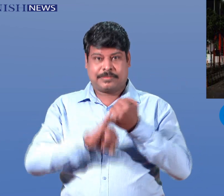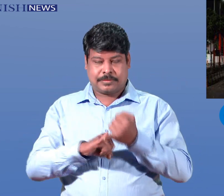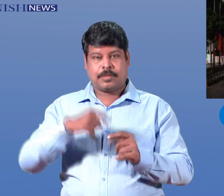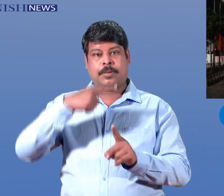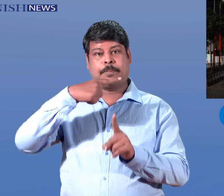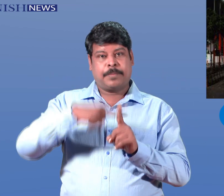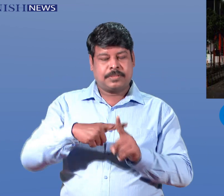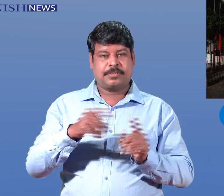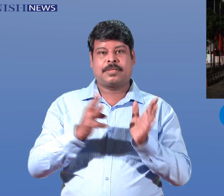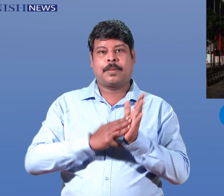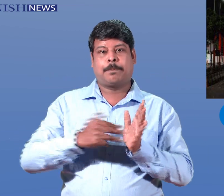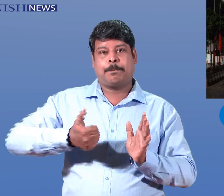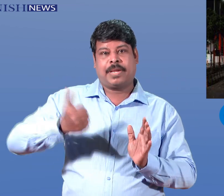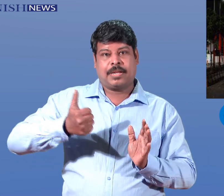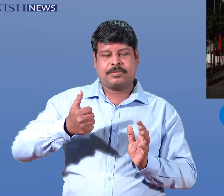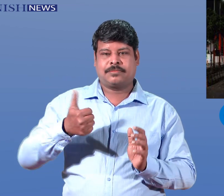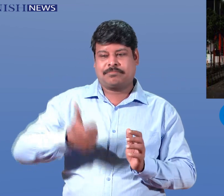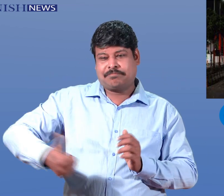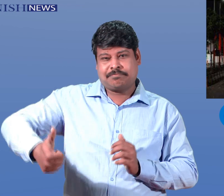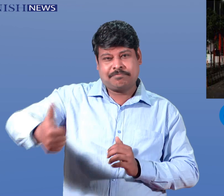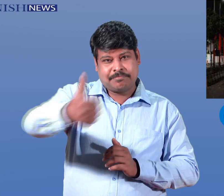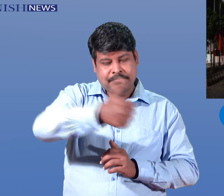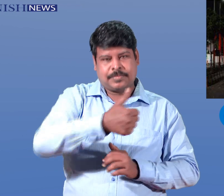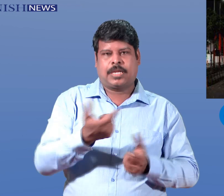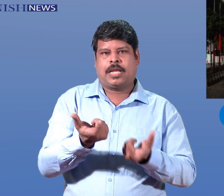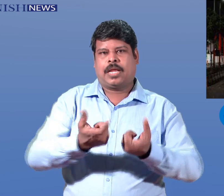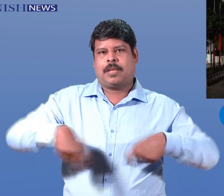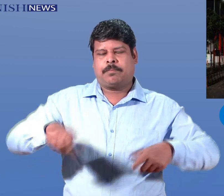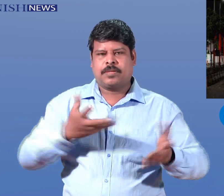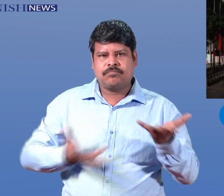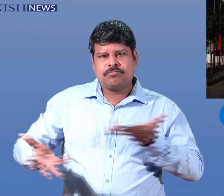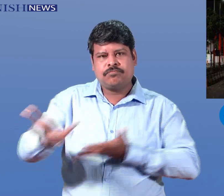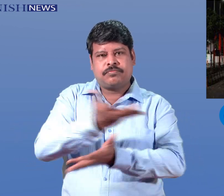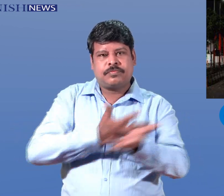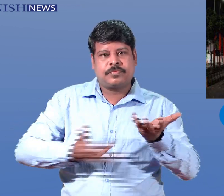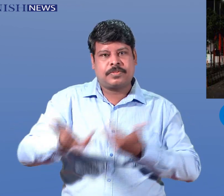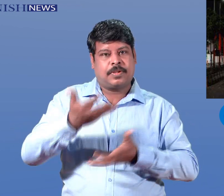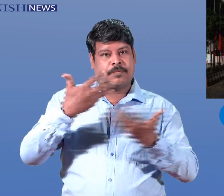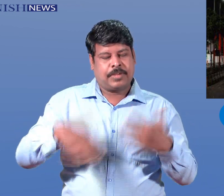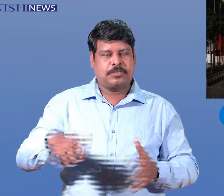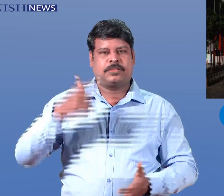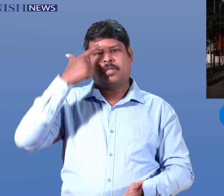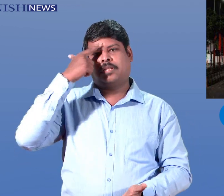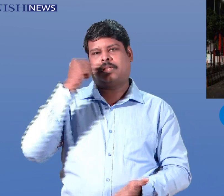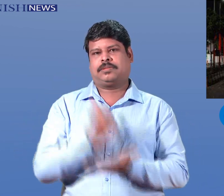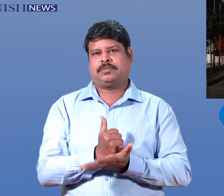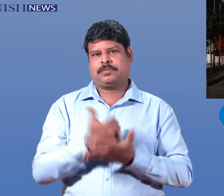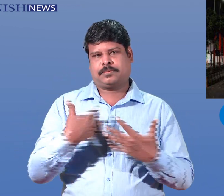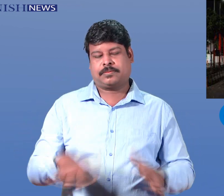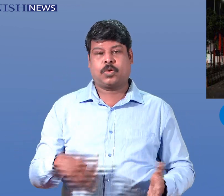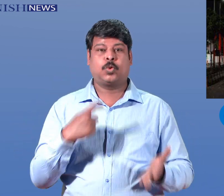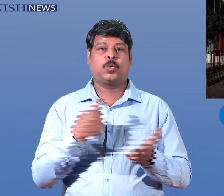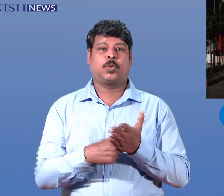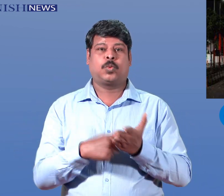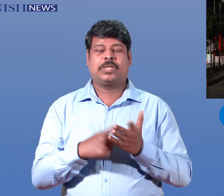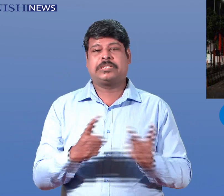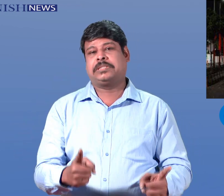the state. The decision was taken by a core committee of COVID-19 management headed by the